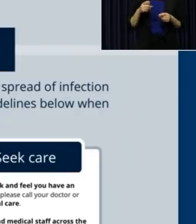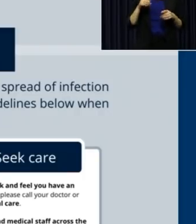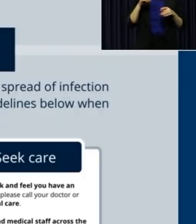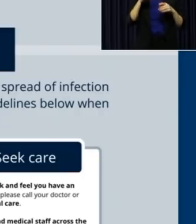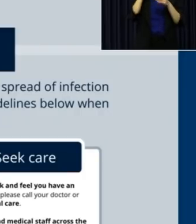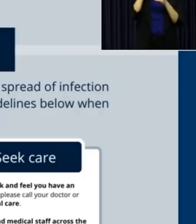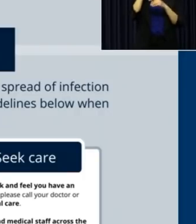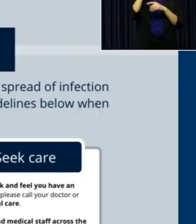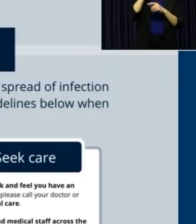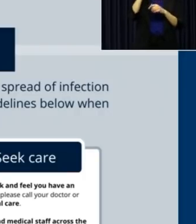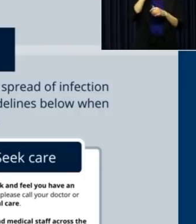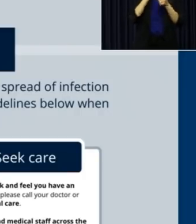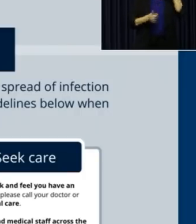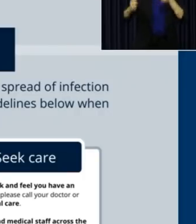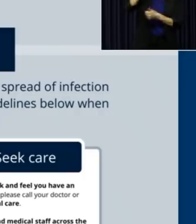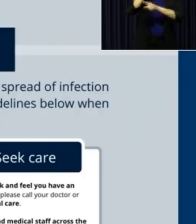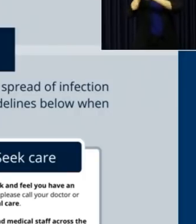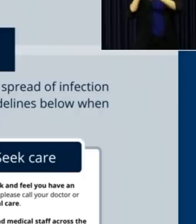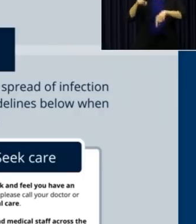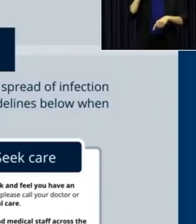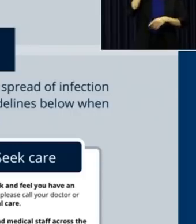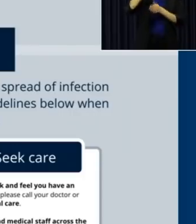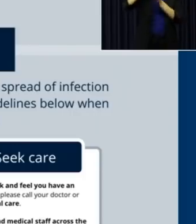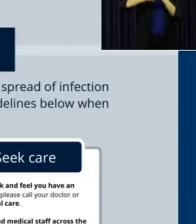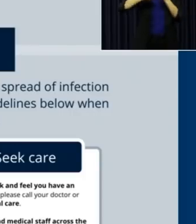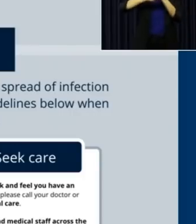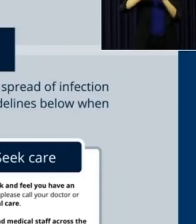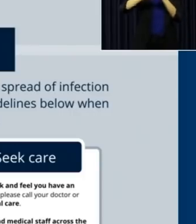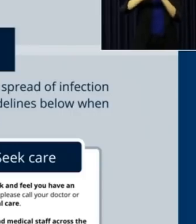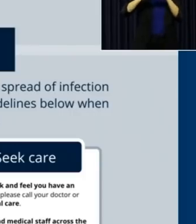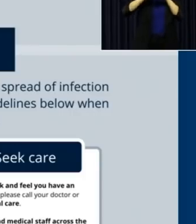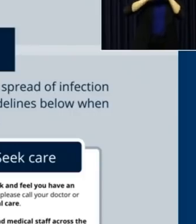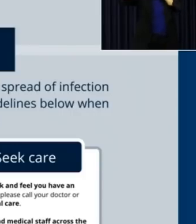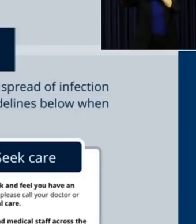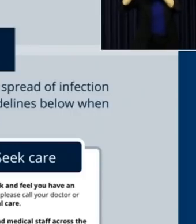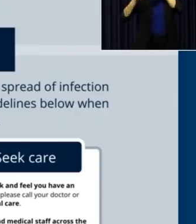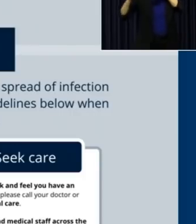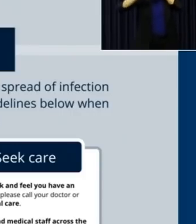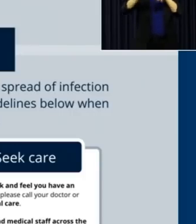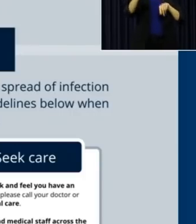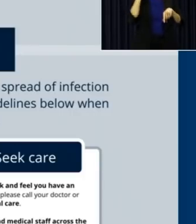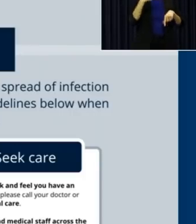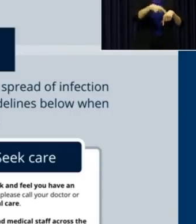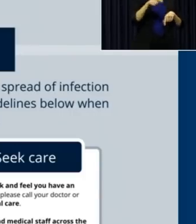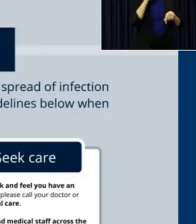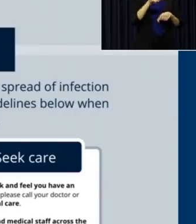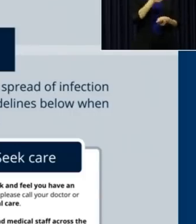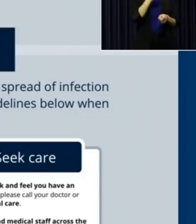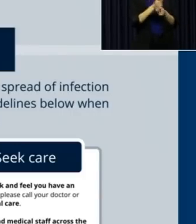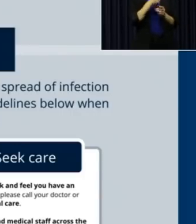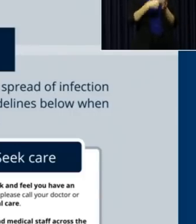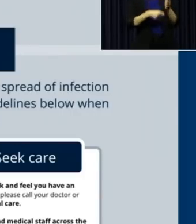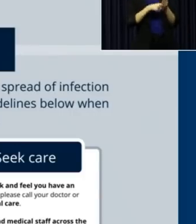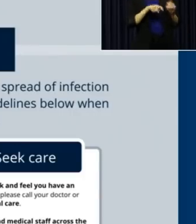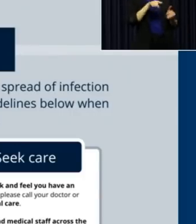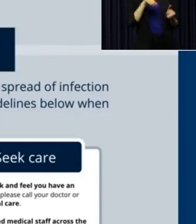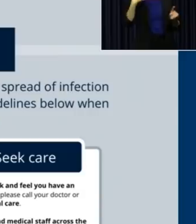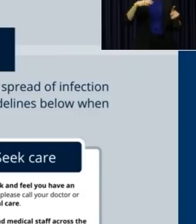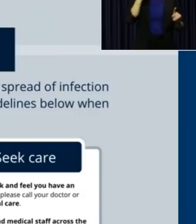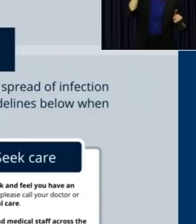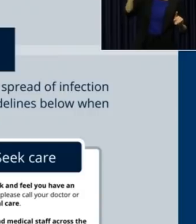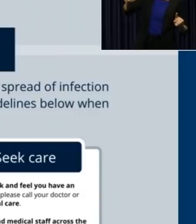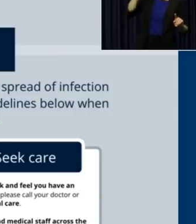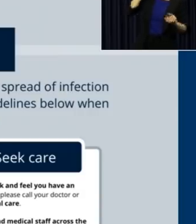executive order to prohibit price gouging. If you see it, dial 888-432-9257.